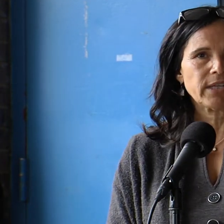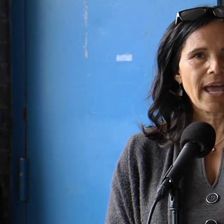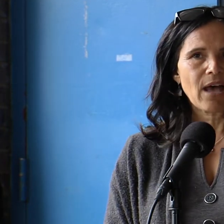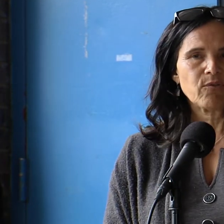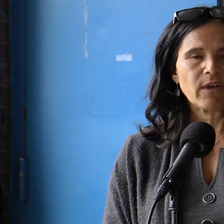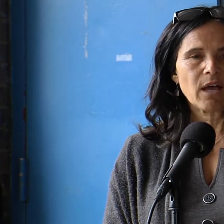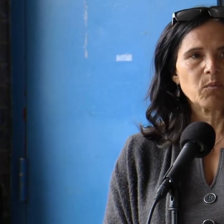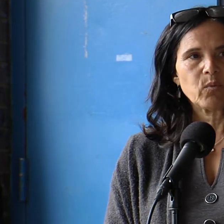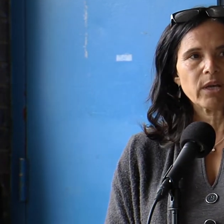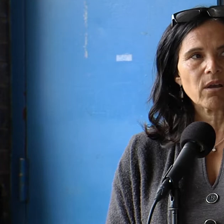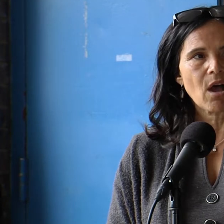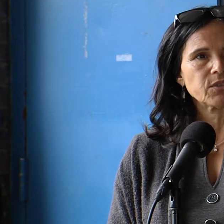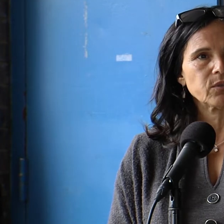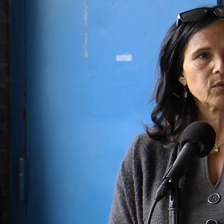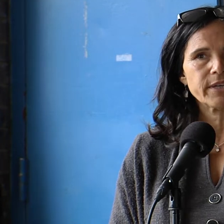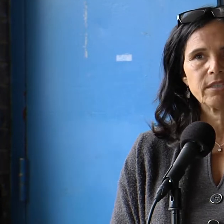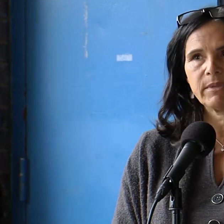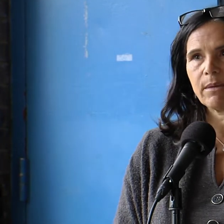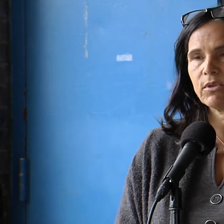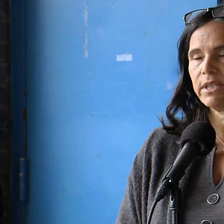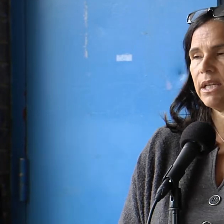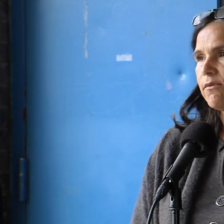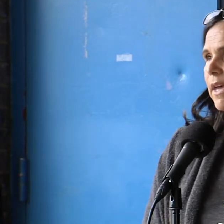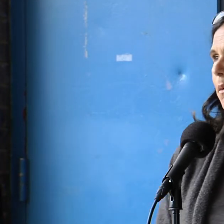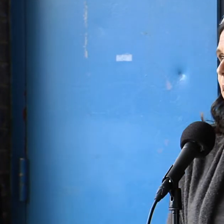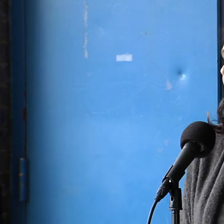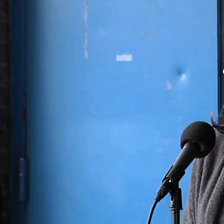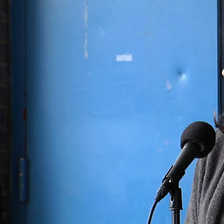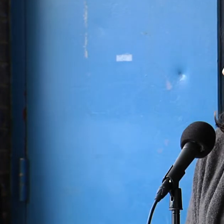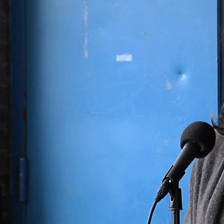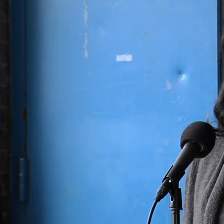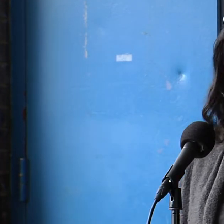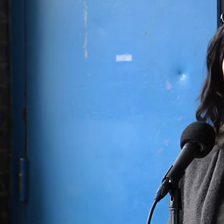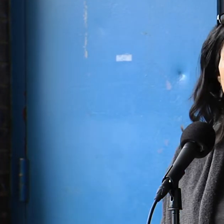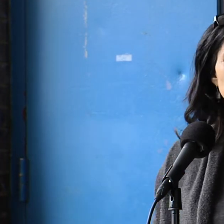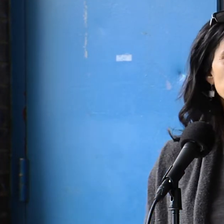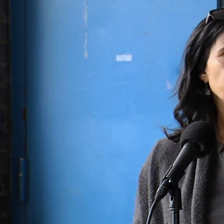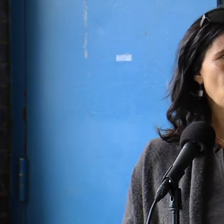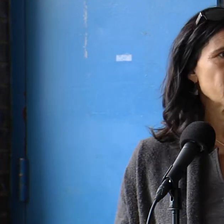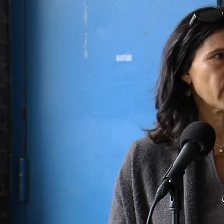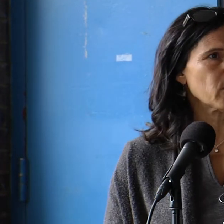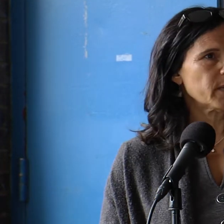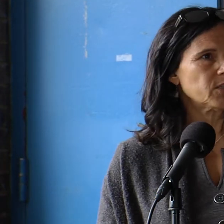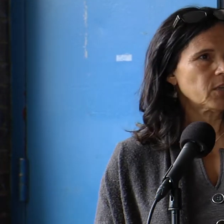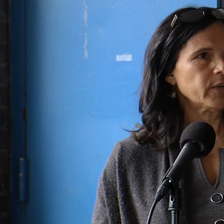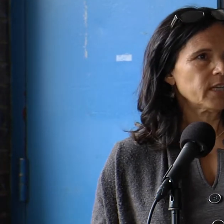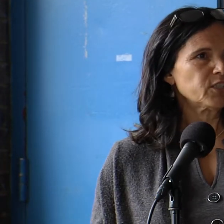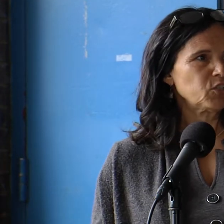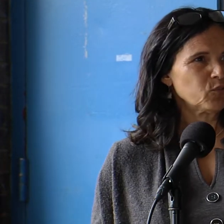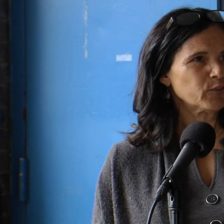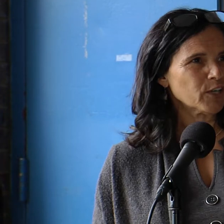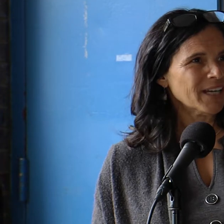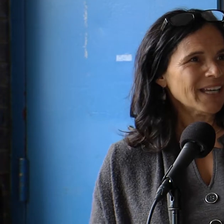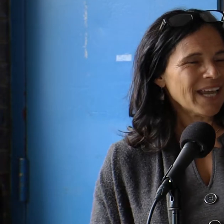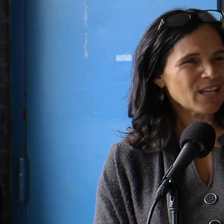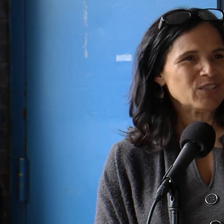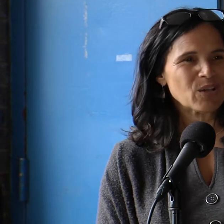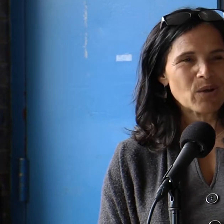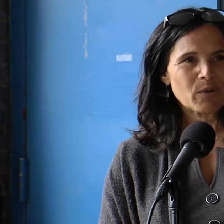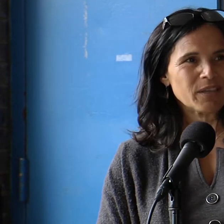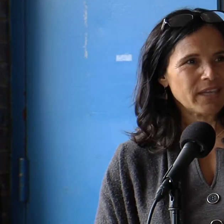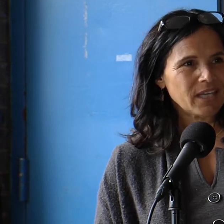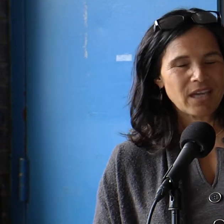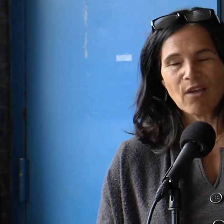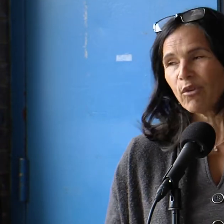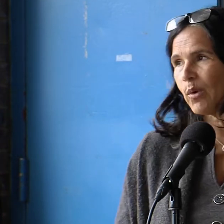children should have. We are also going to be able to give them greener schools for our environment. So it is a twofer. And